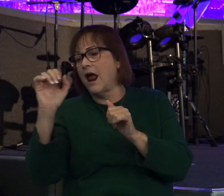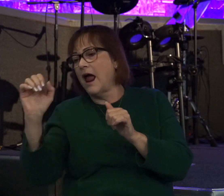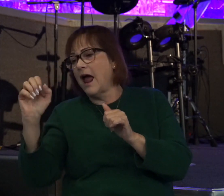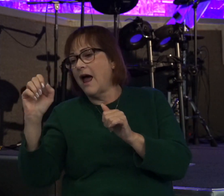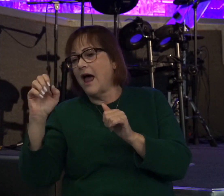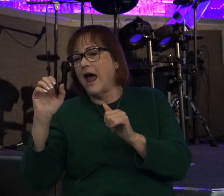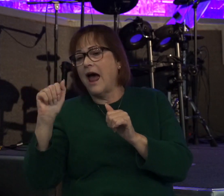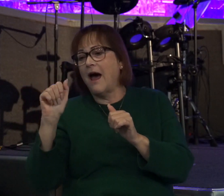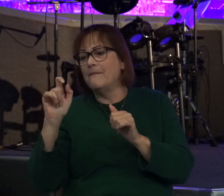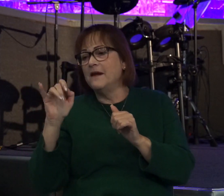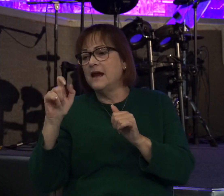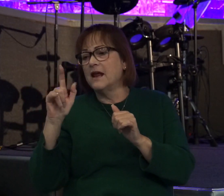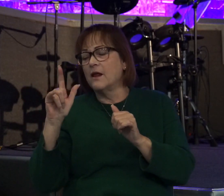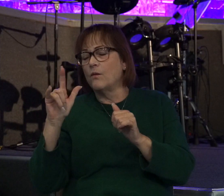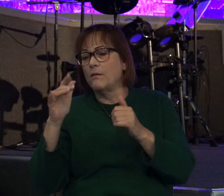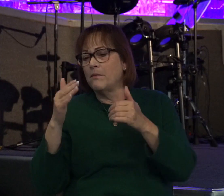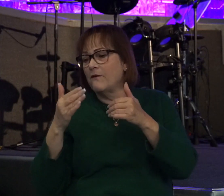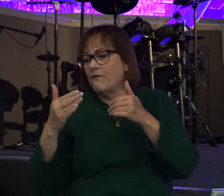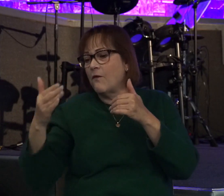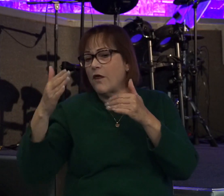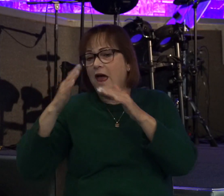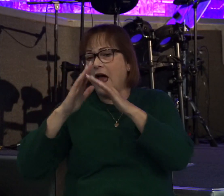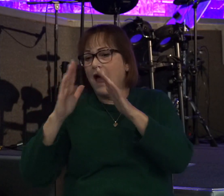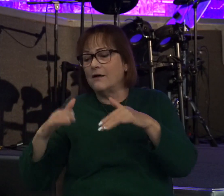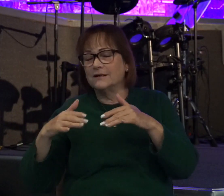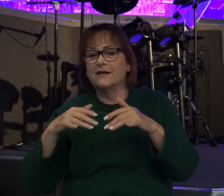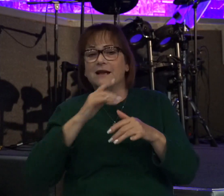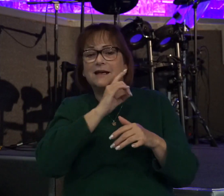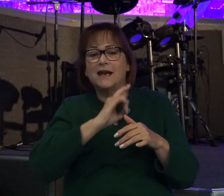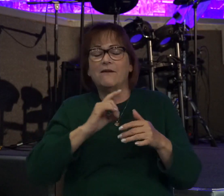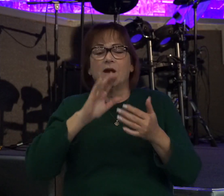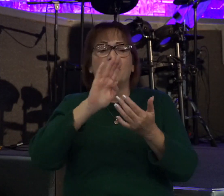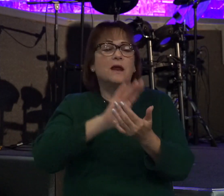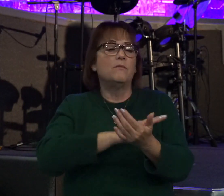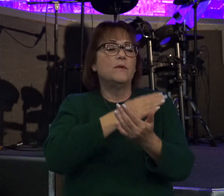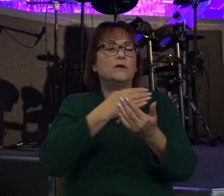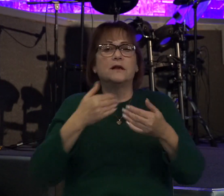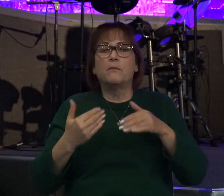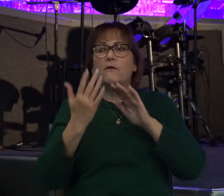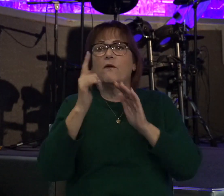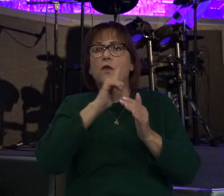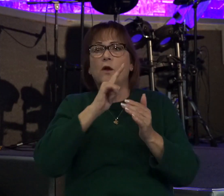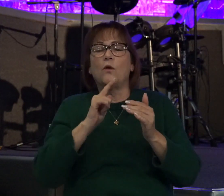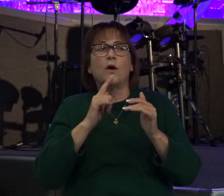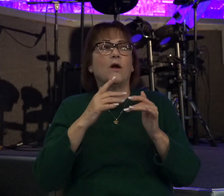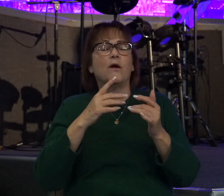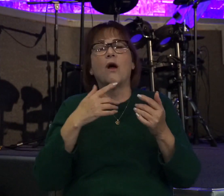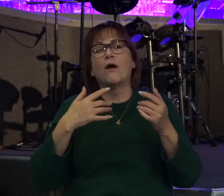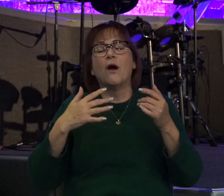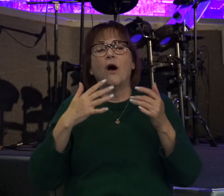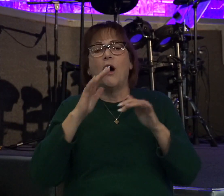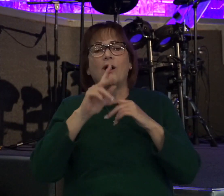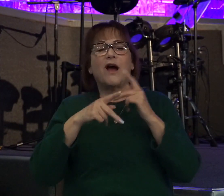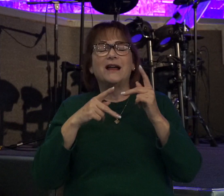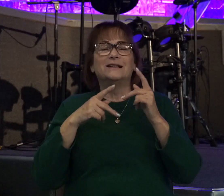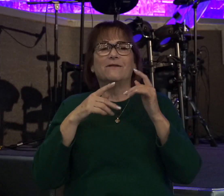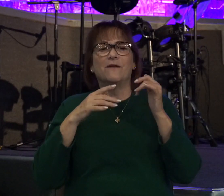Then David and all the house of Israel played music before the Lord on all kinds of instruments, of firwood, on